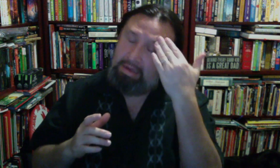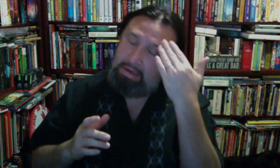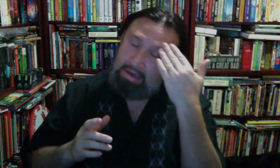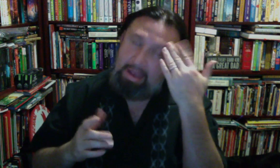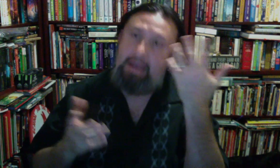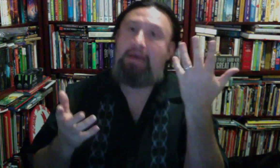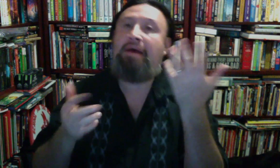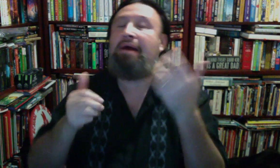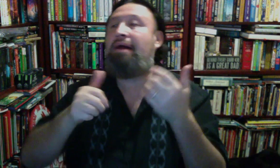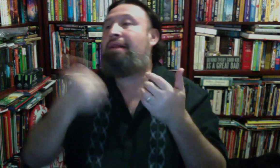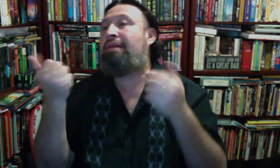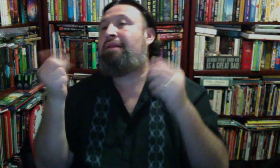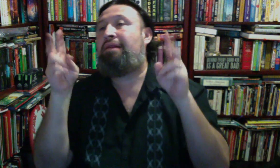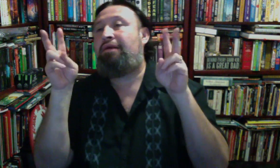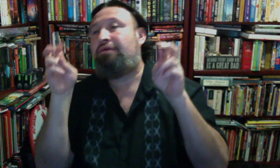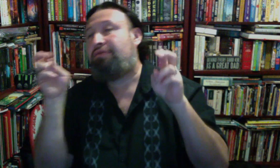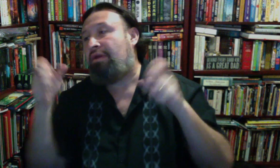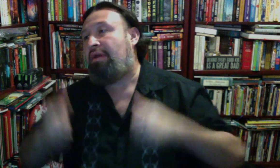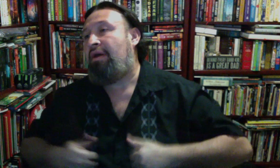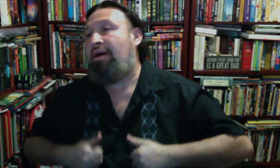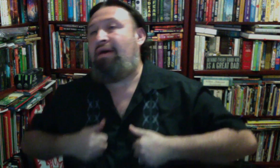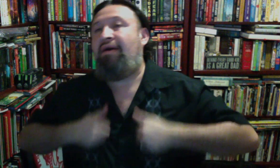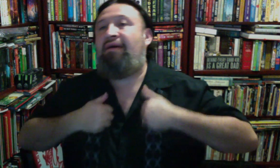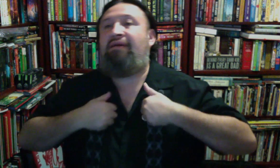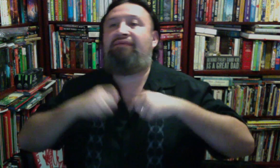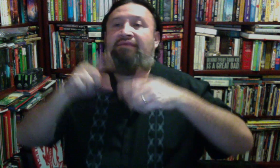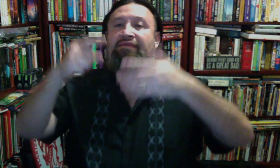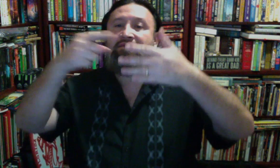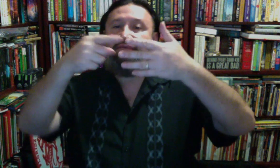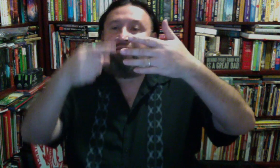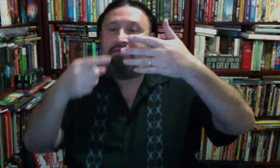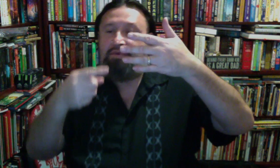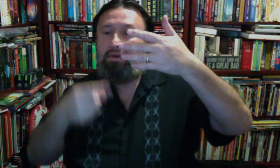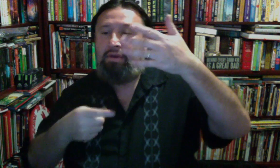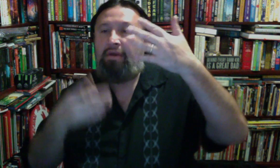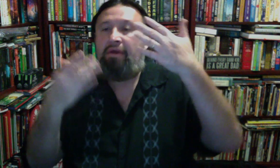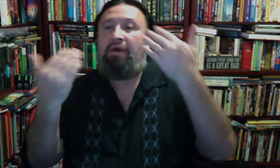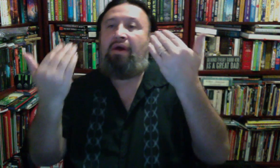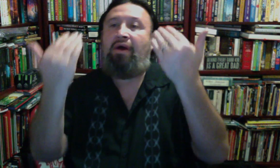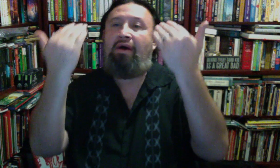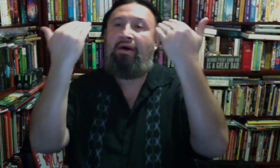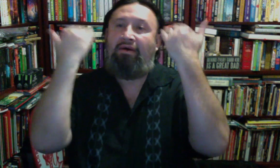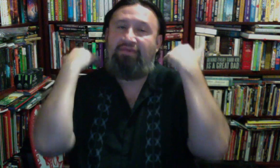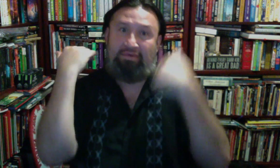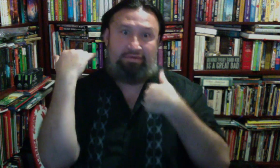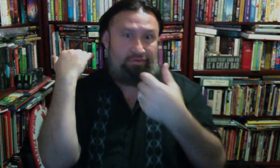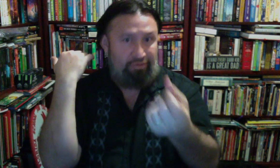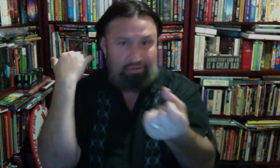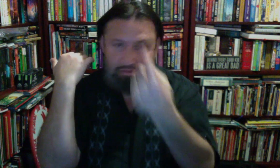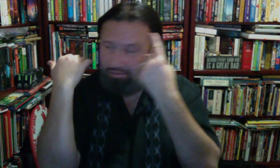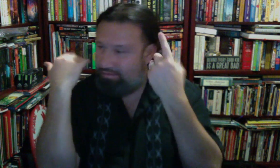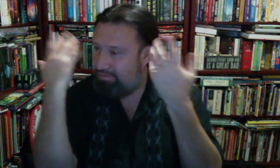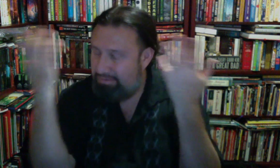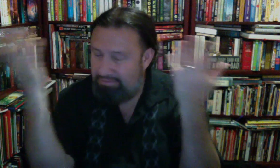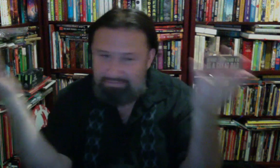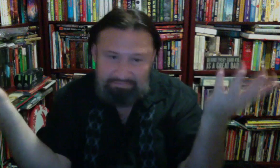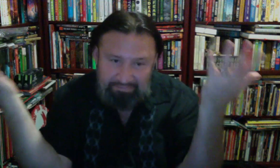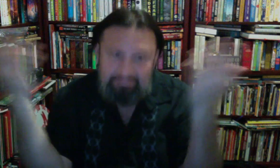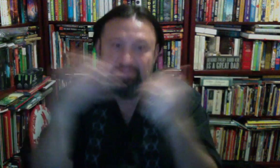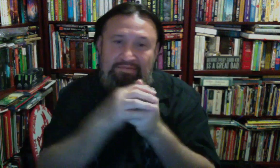I'll stab So you're still red? What? You're still going to be a red paint? No, I'm going to be a magnetist. That's